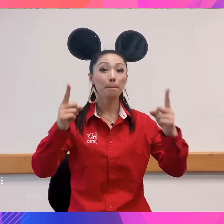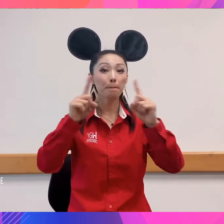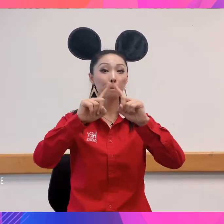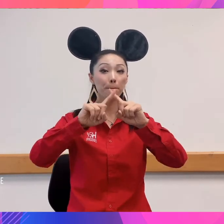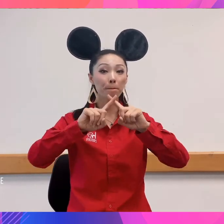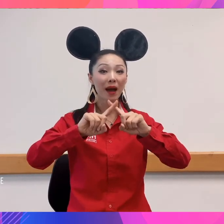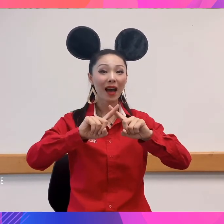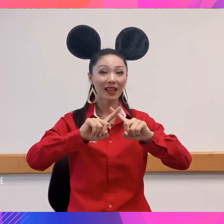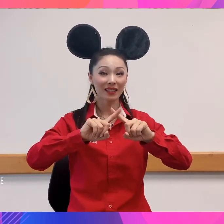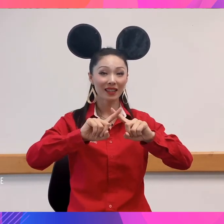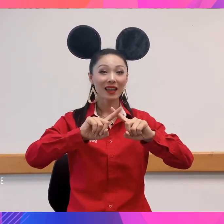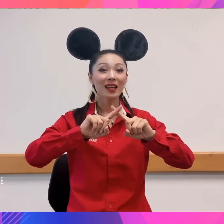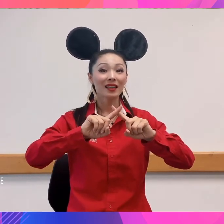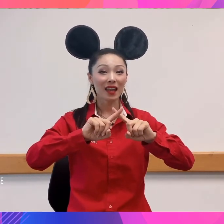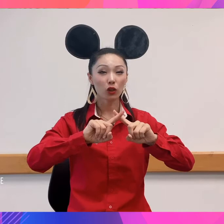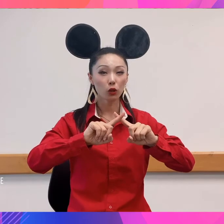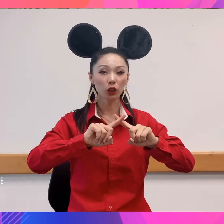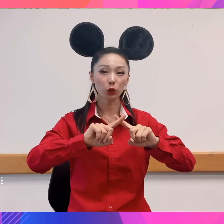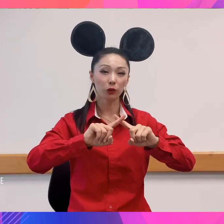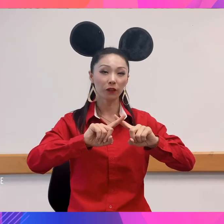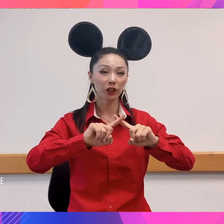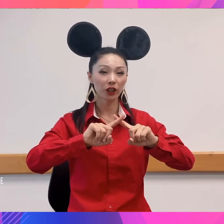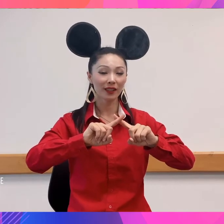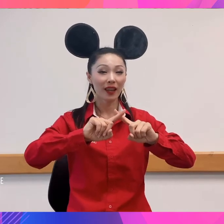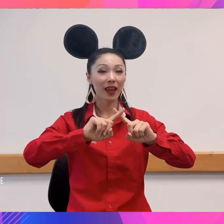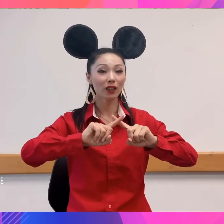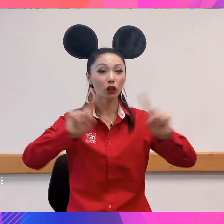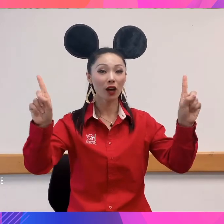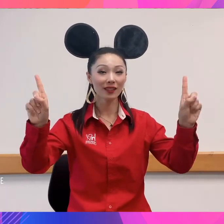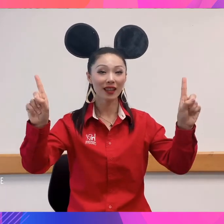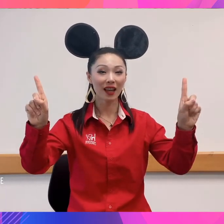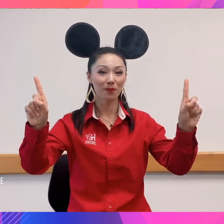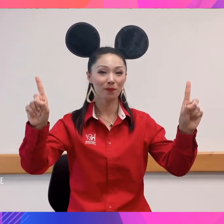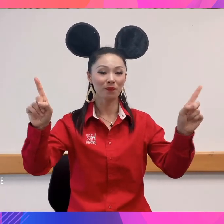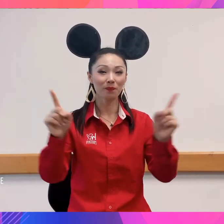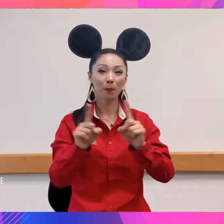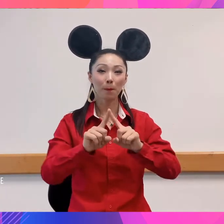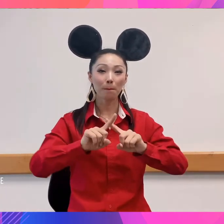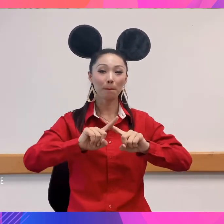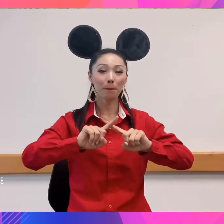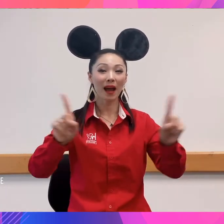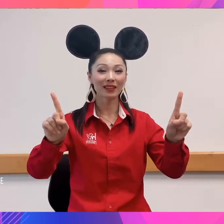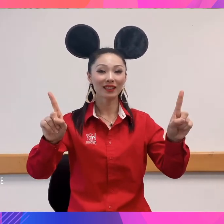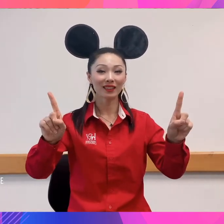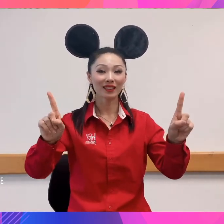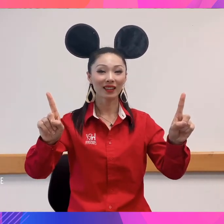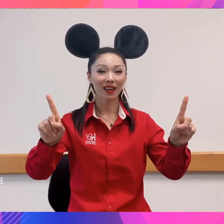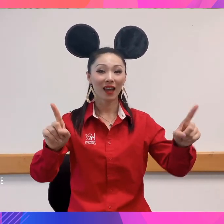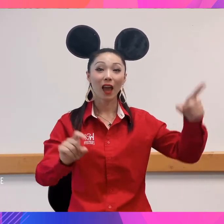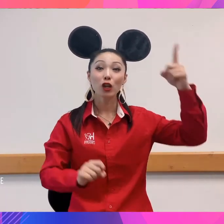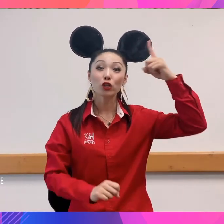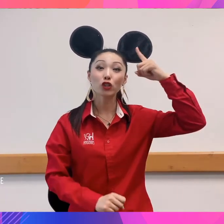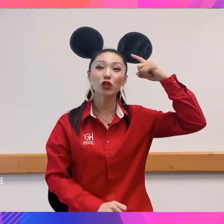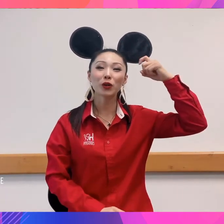Bat. Take your two fingers and cross them. Bat. Dream.